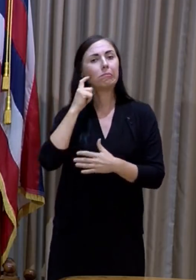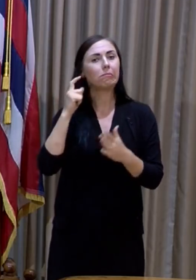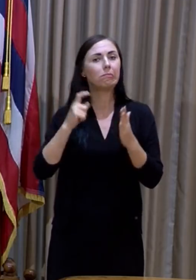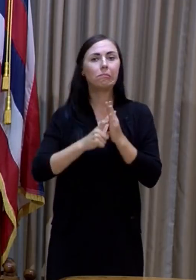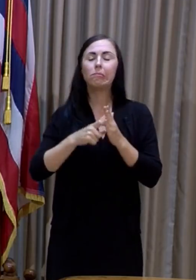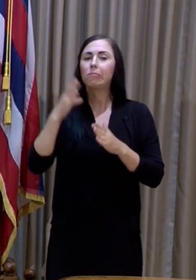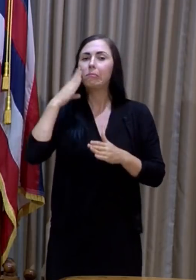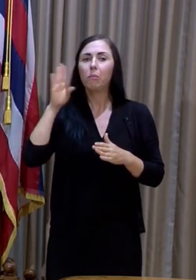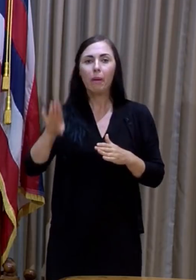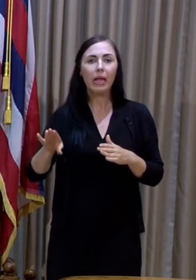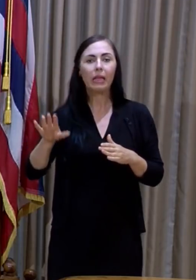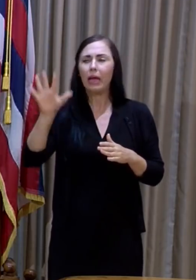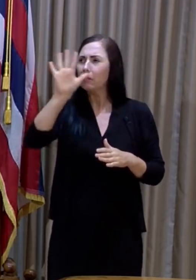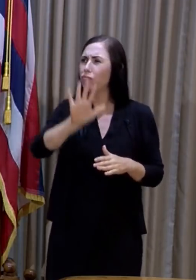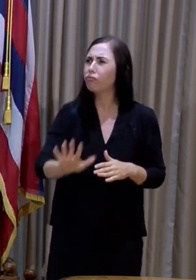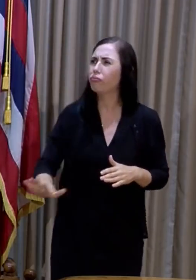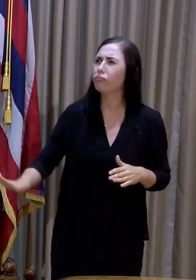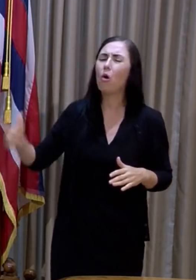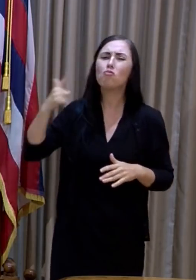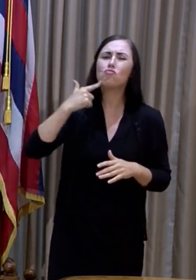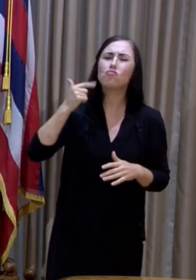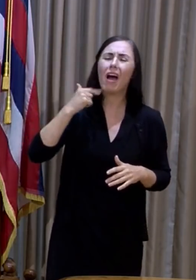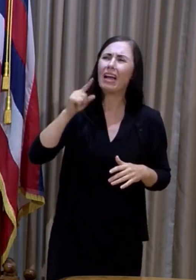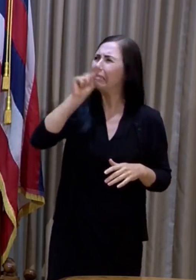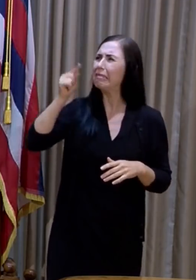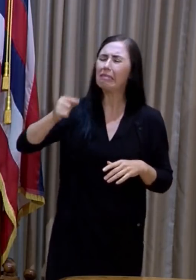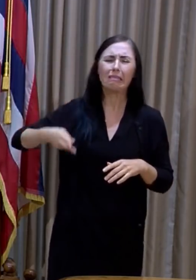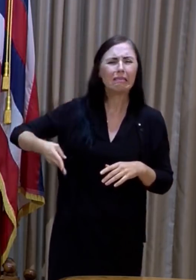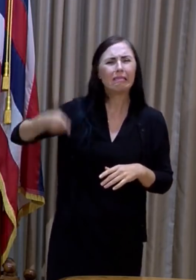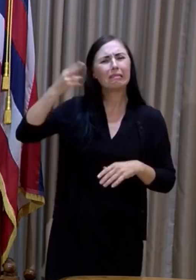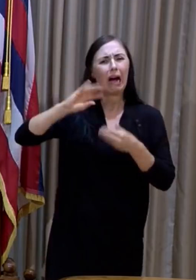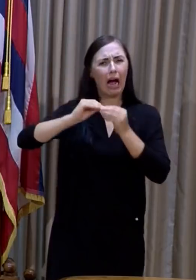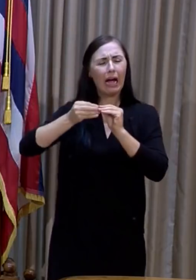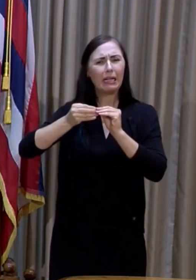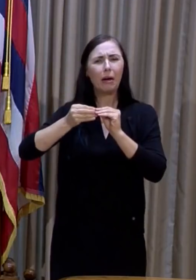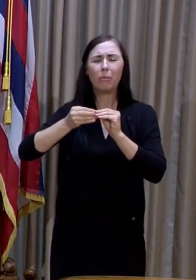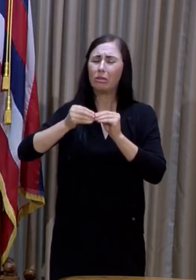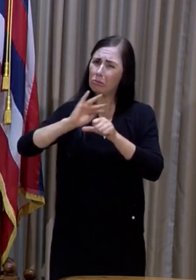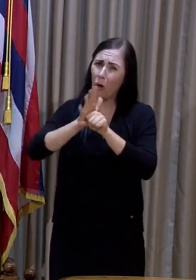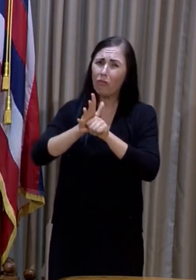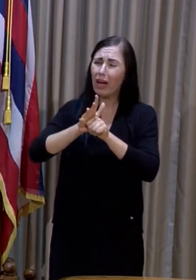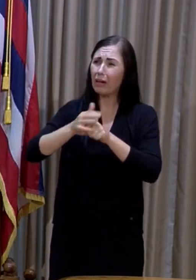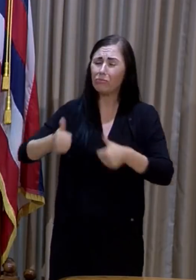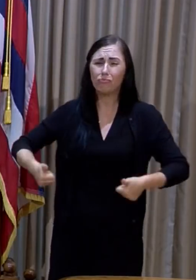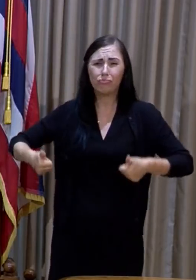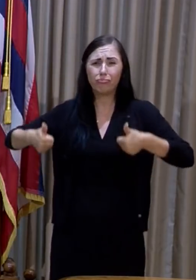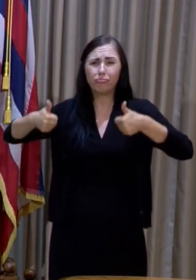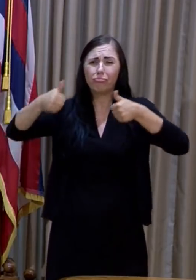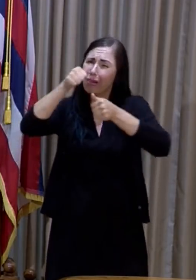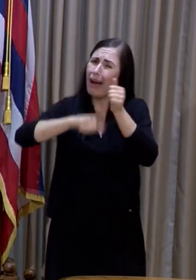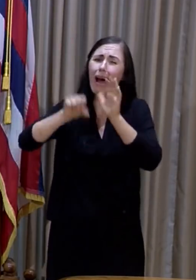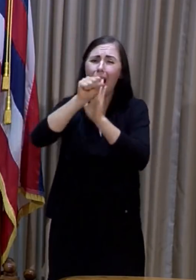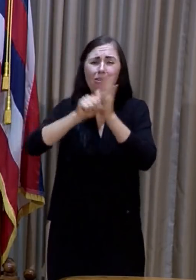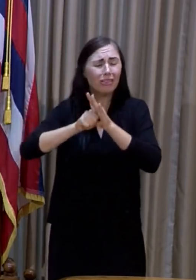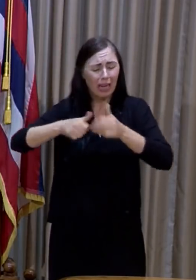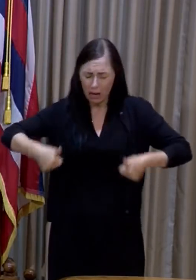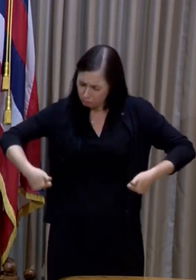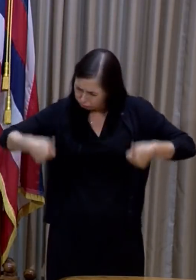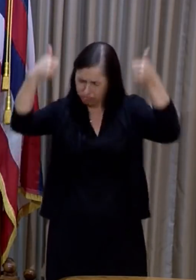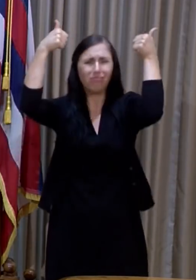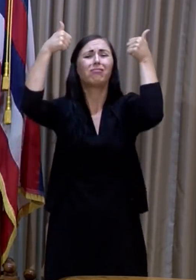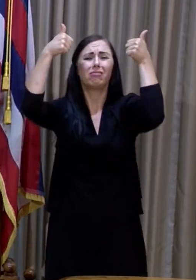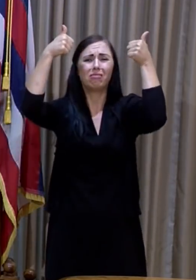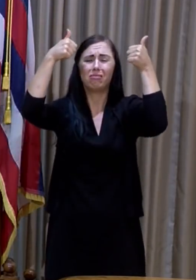as extremely high activity of COVID in every single state across the